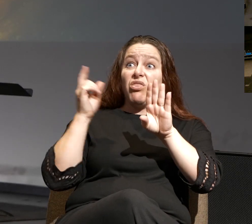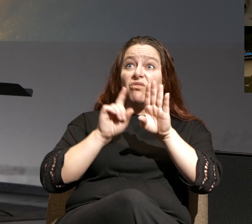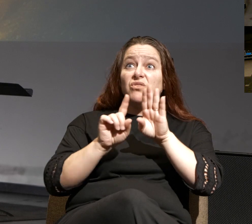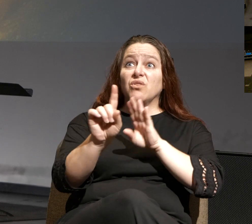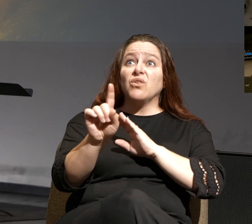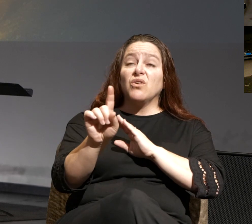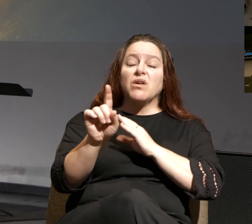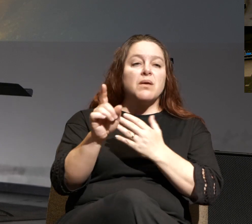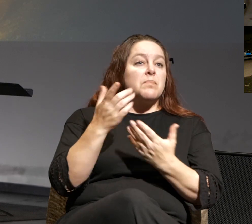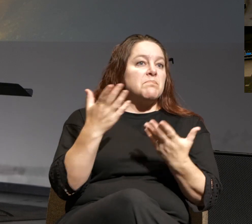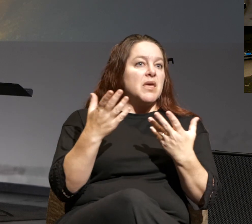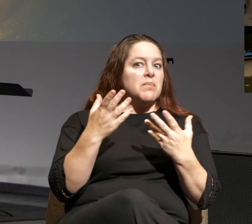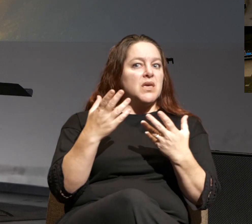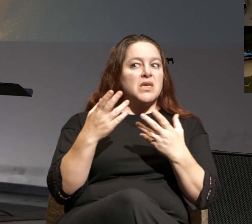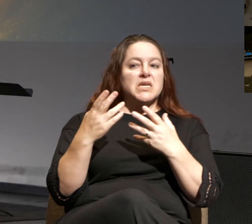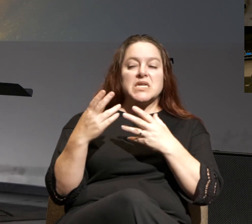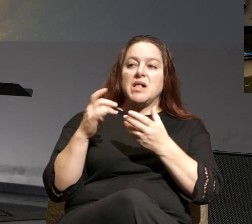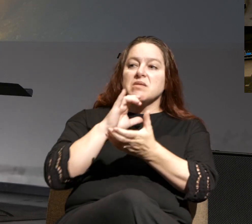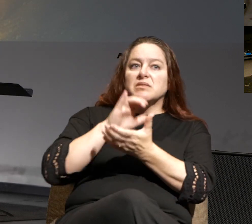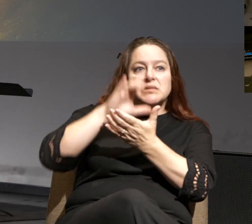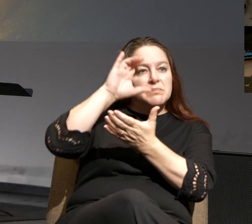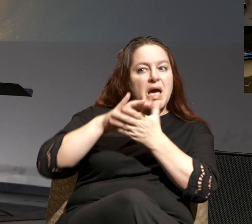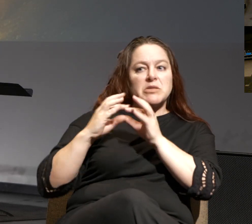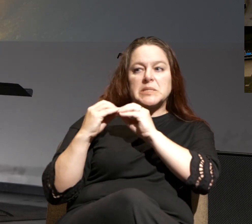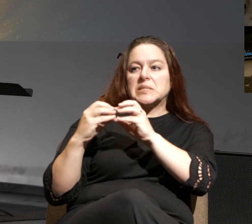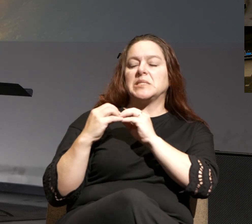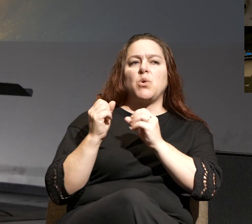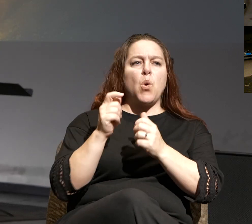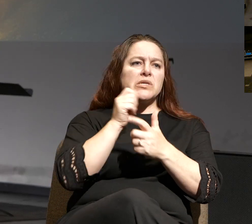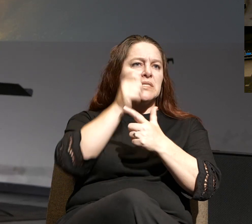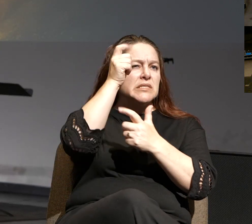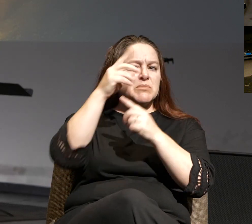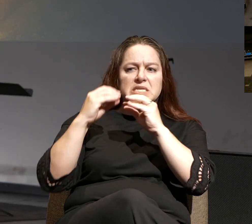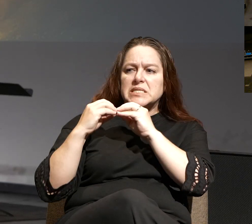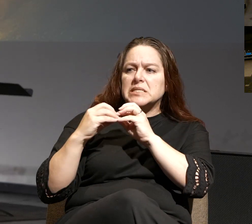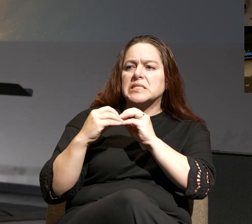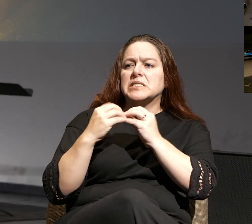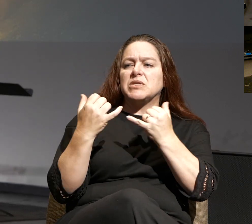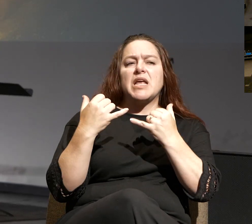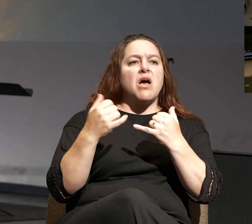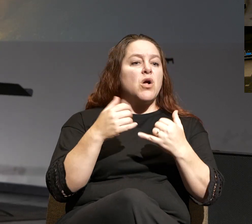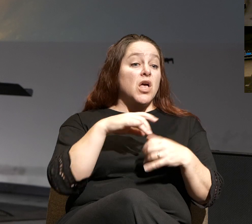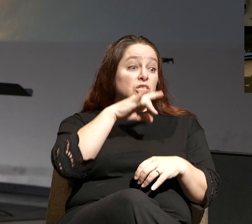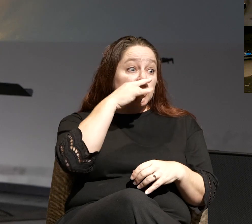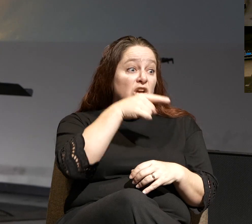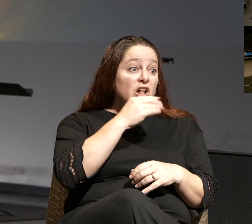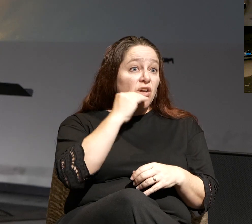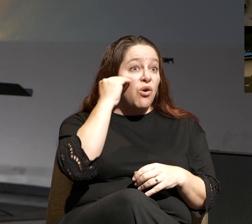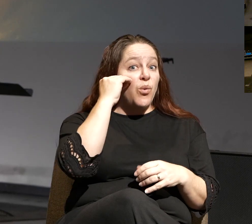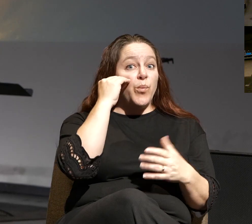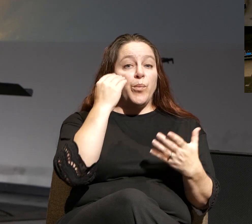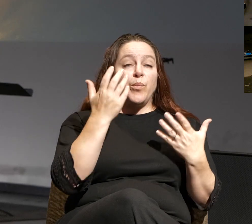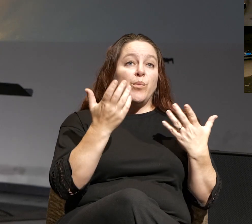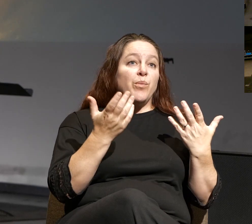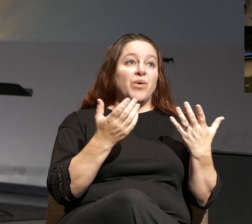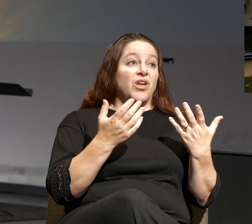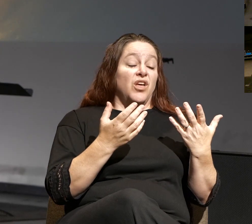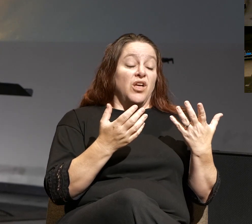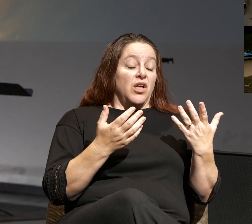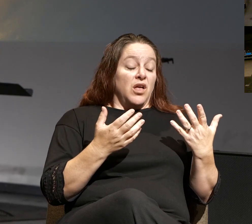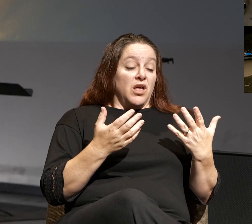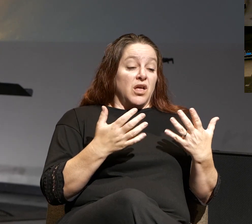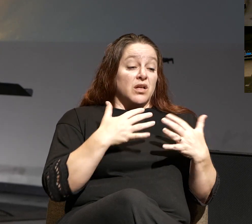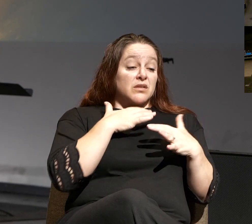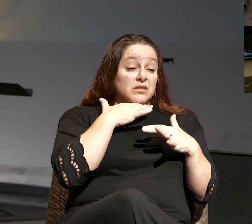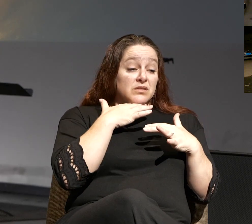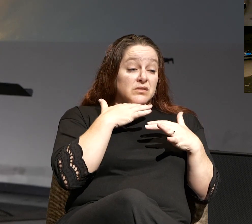you're fighting with your spouse right now. Maybe you're fighting with a sibling right now. Maybe there's a child at home that you just are